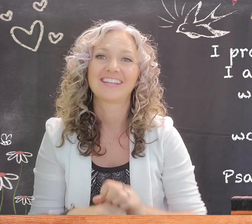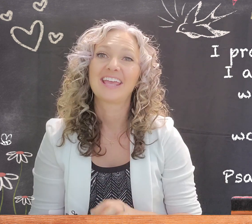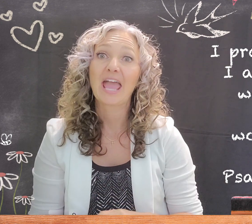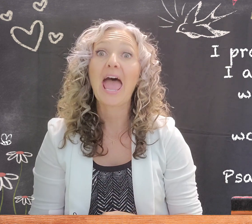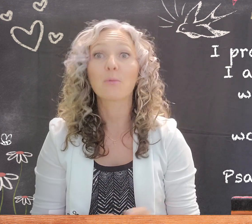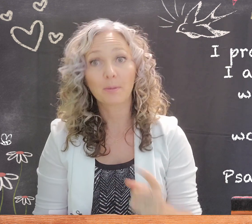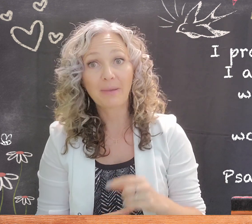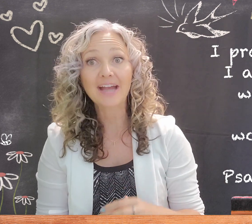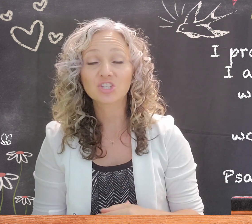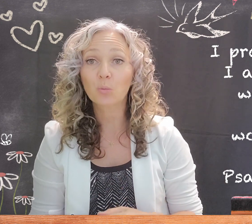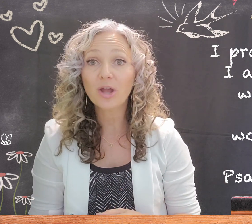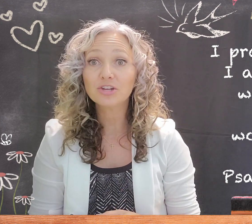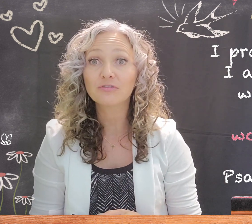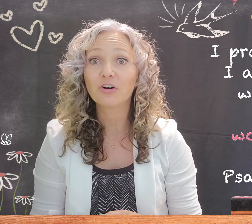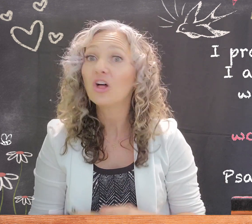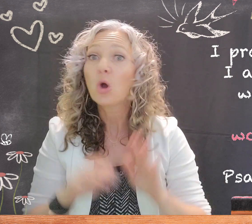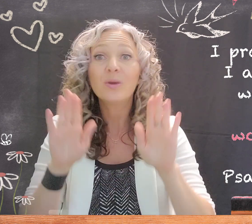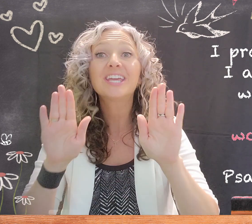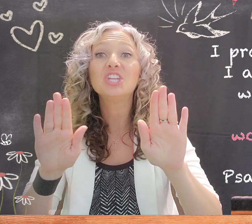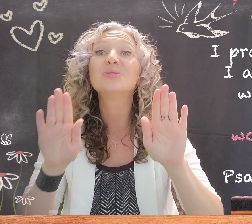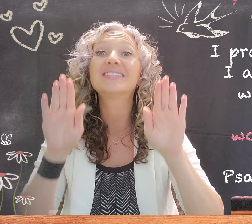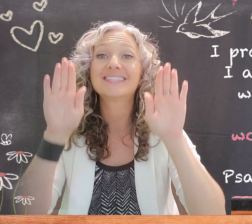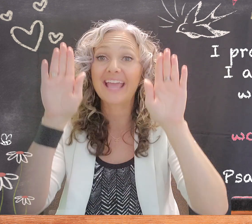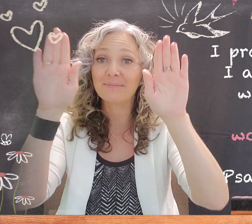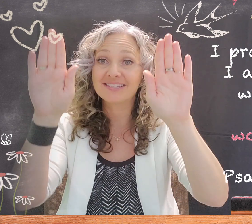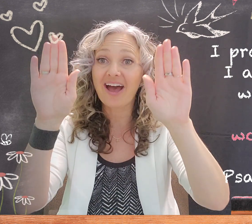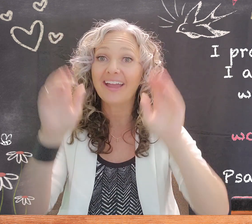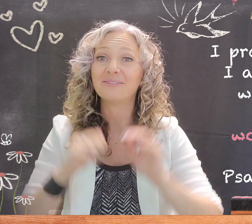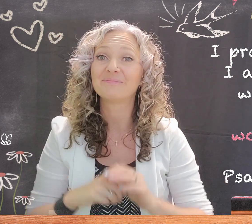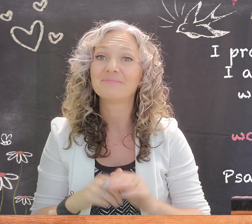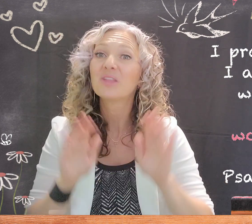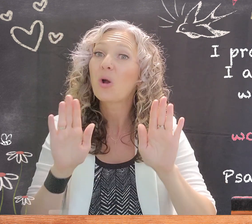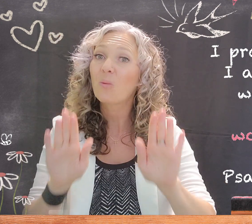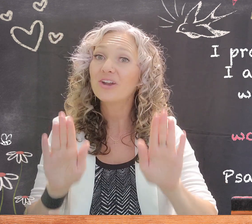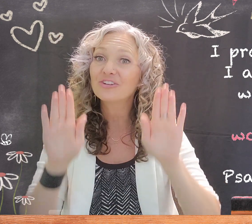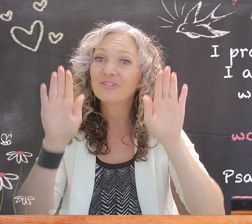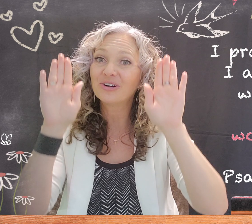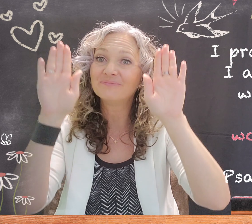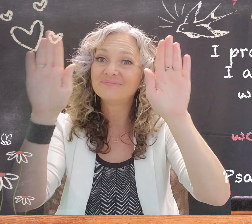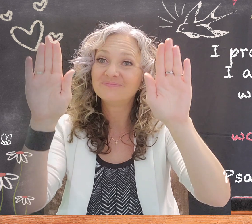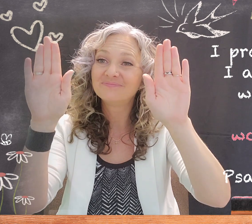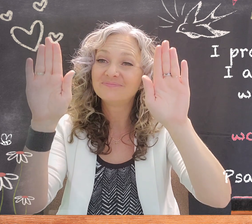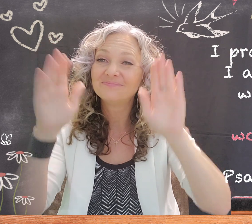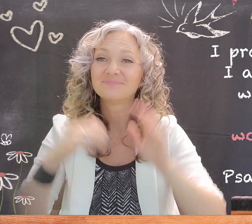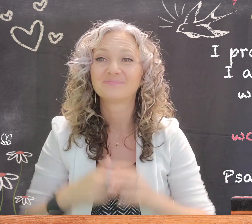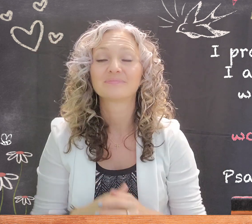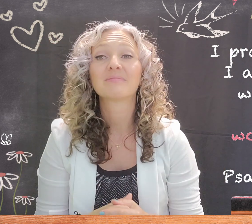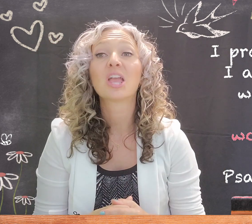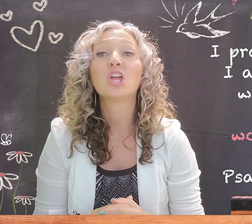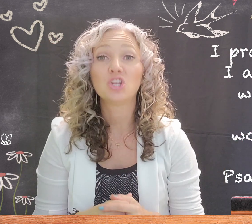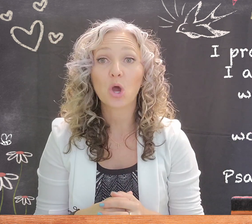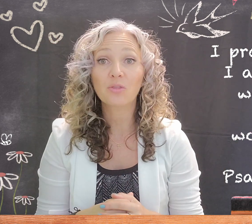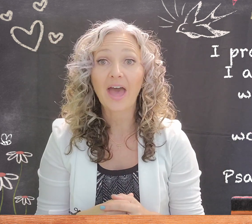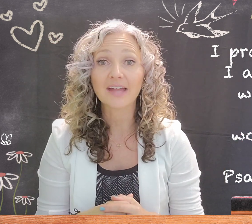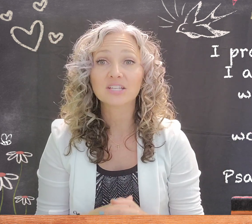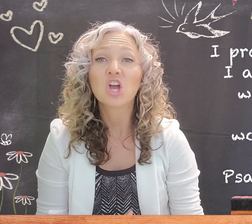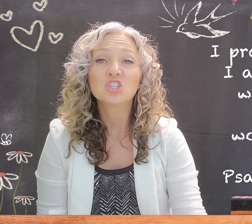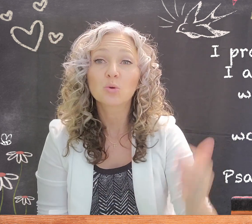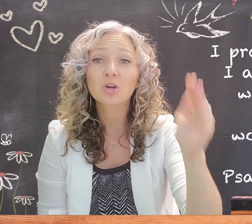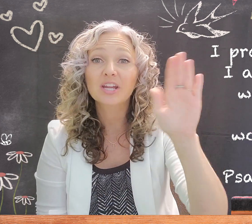And we're back to wonderful. We can use the same sign. Wonderful. Know that. So we're going